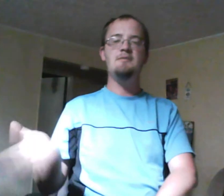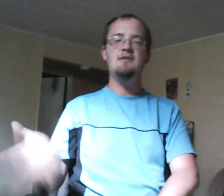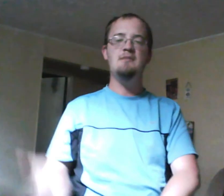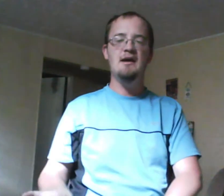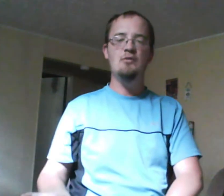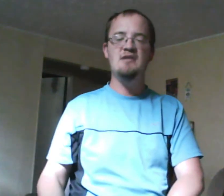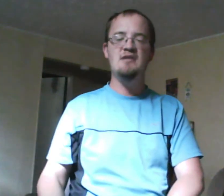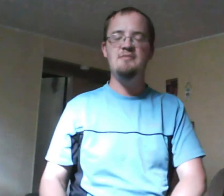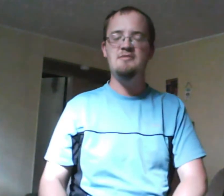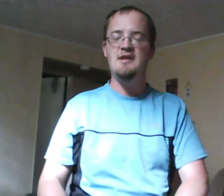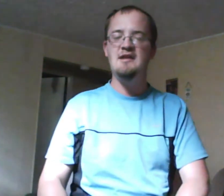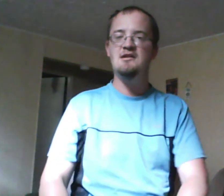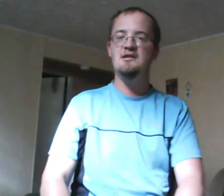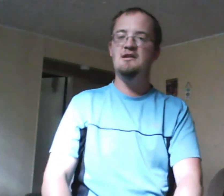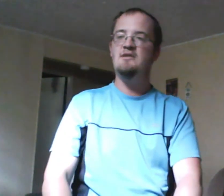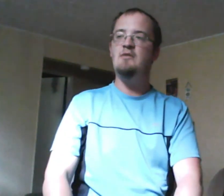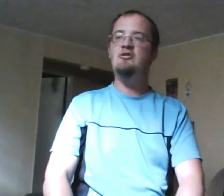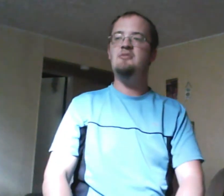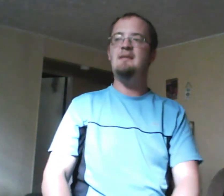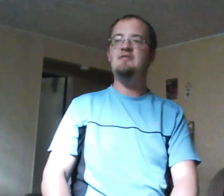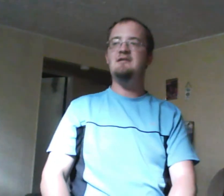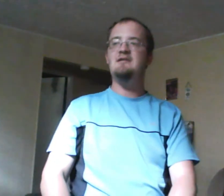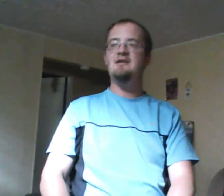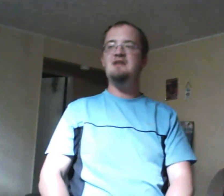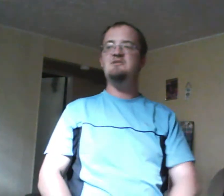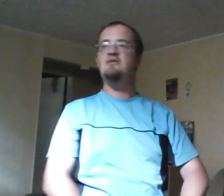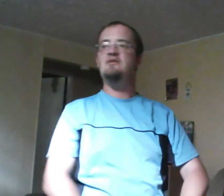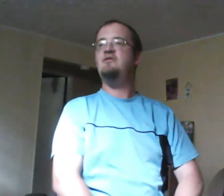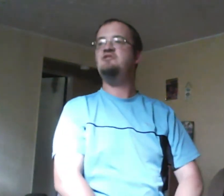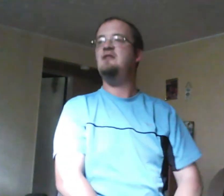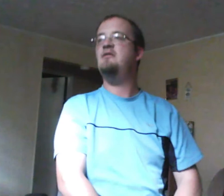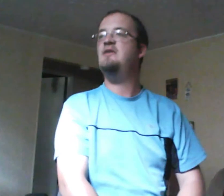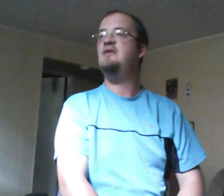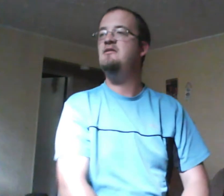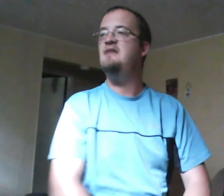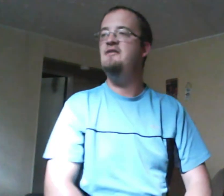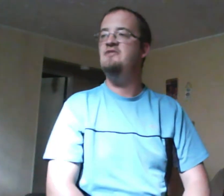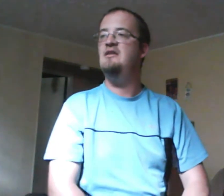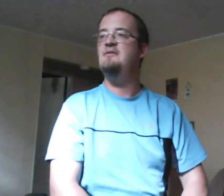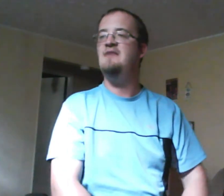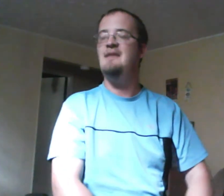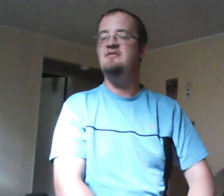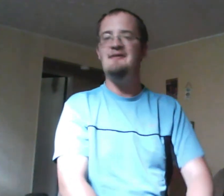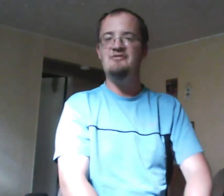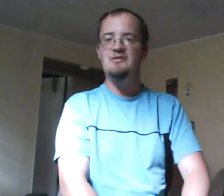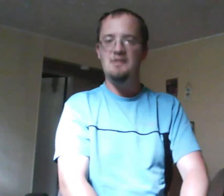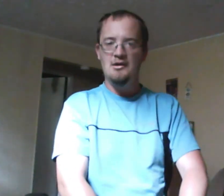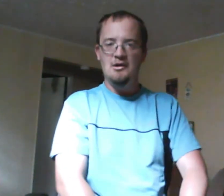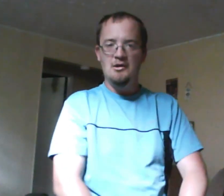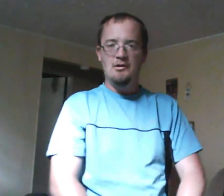was not upset they wanted her to be upset and she wanted to do her cello thing instead of dealing with Cam's death I